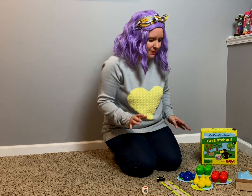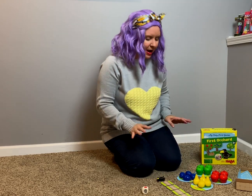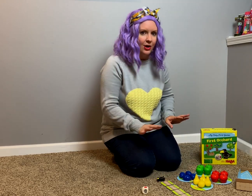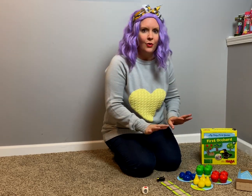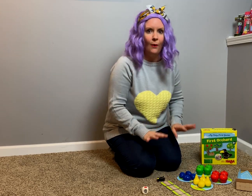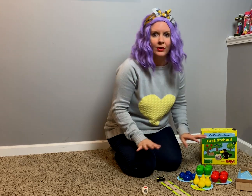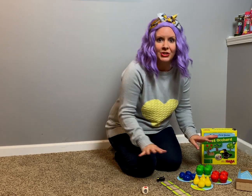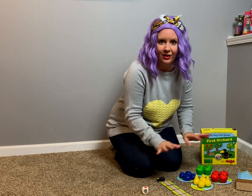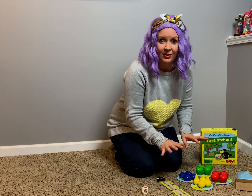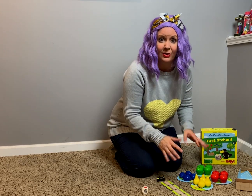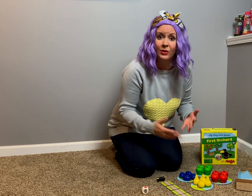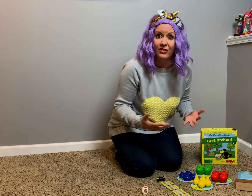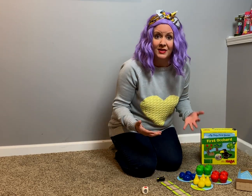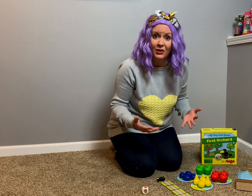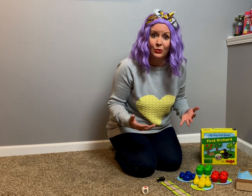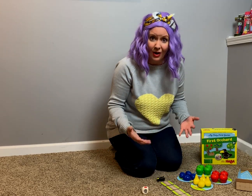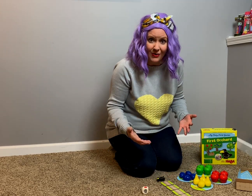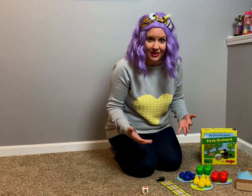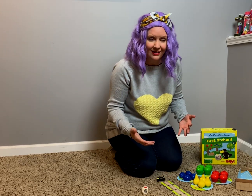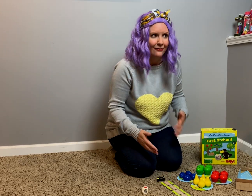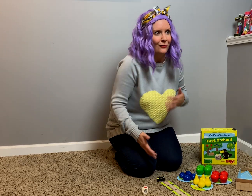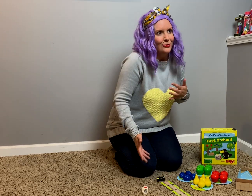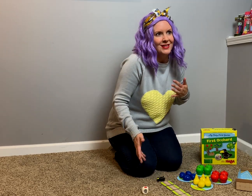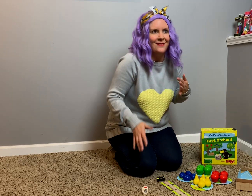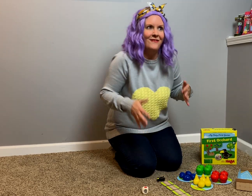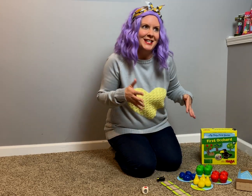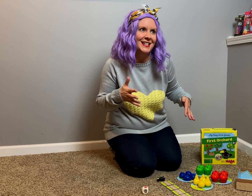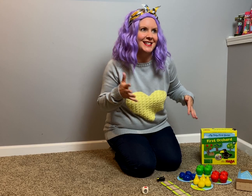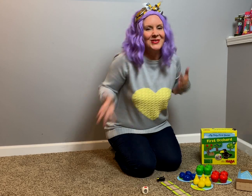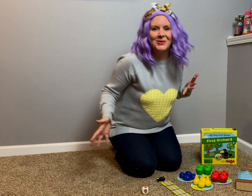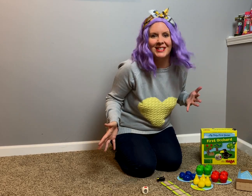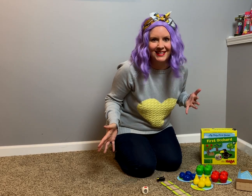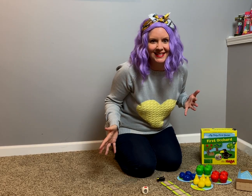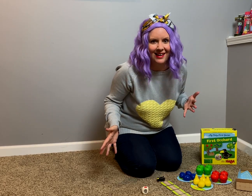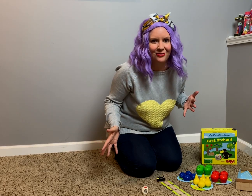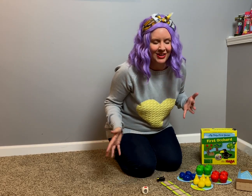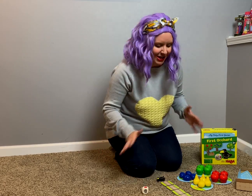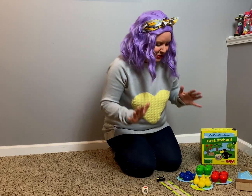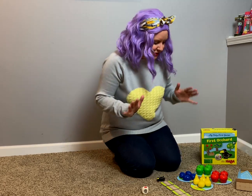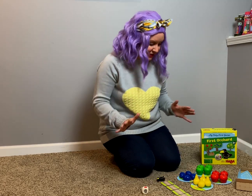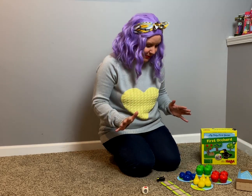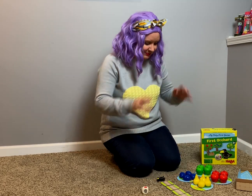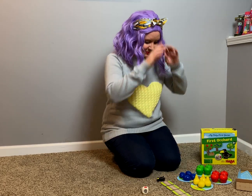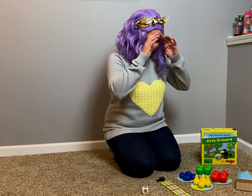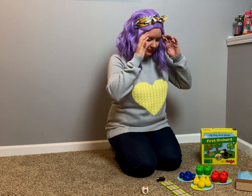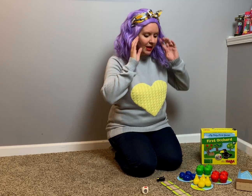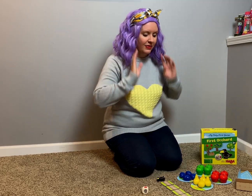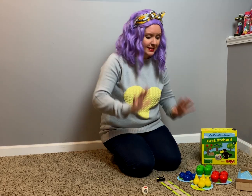about an orchard where things are grown. Fruits and veggies and all sorts of good stuff. So, this